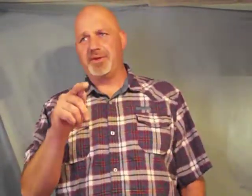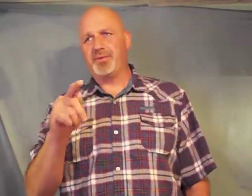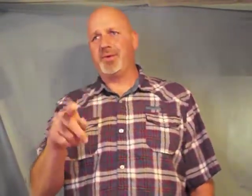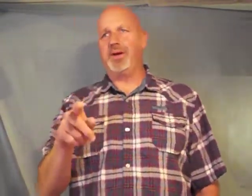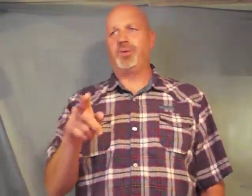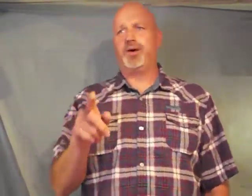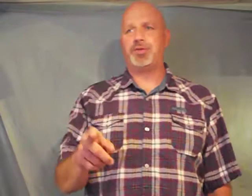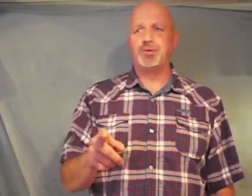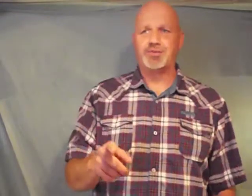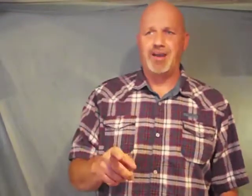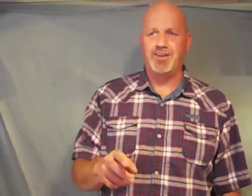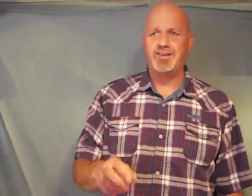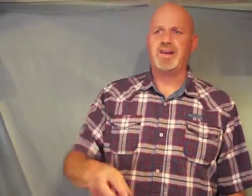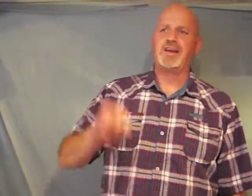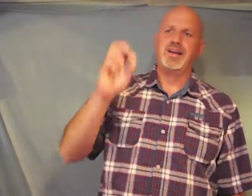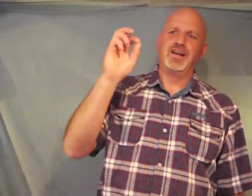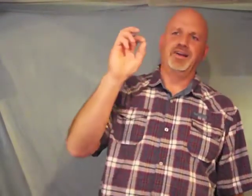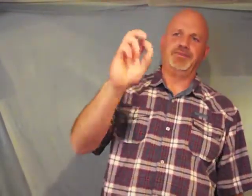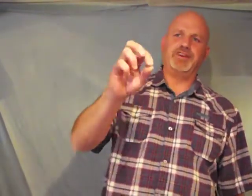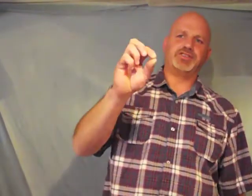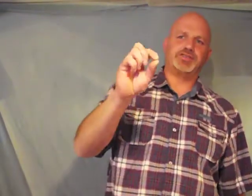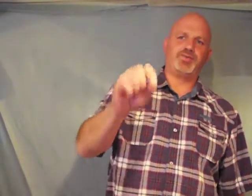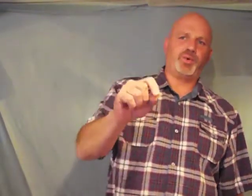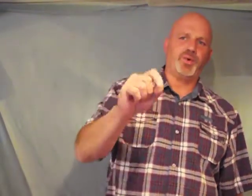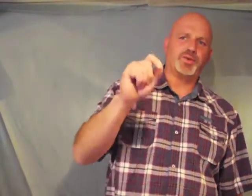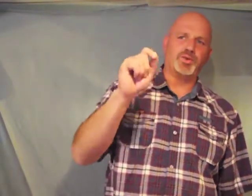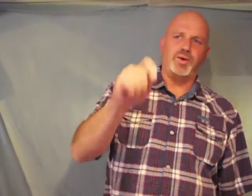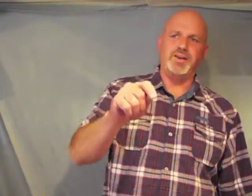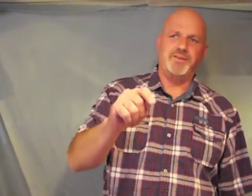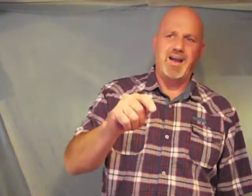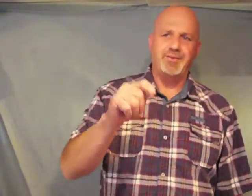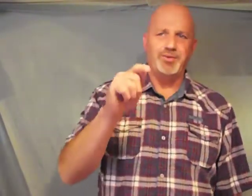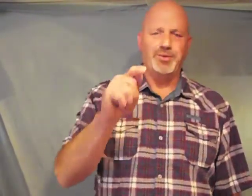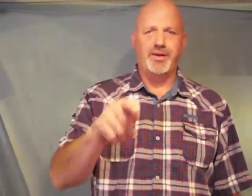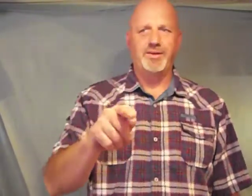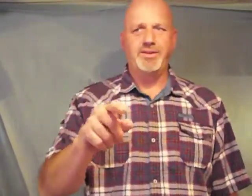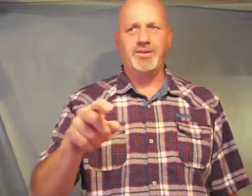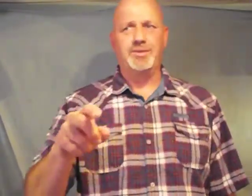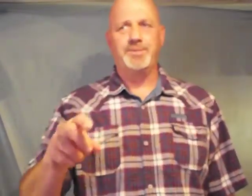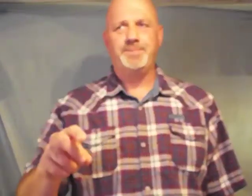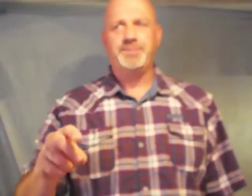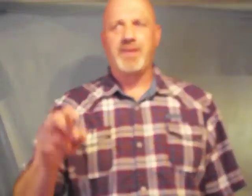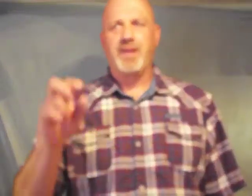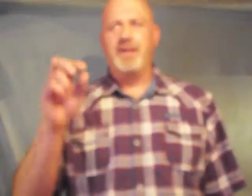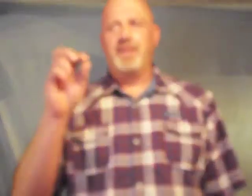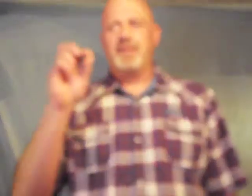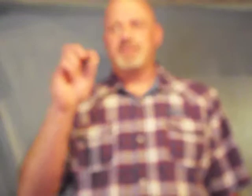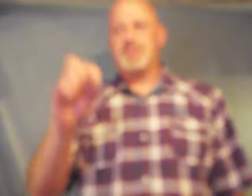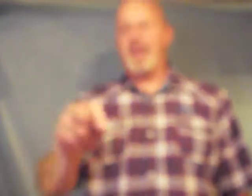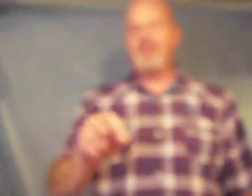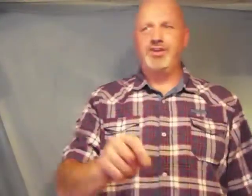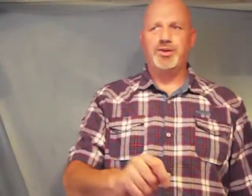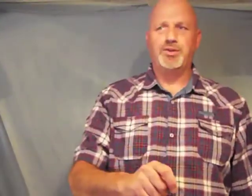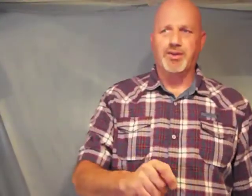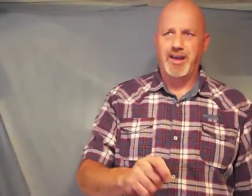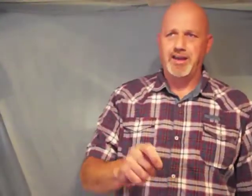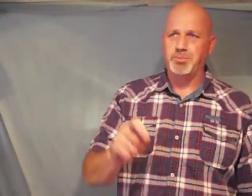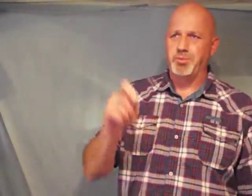3 1 through 7 Ephesians 4 25 through 32 Satan you and your kingdom are